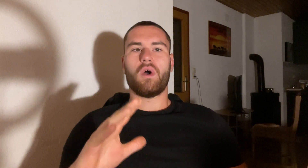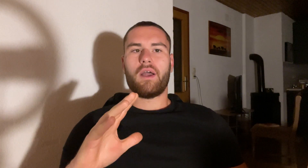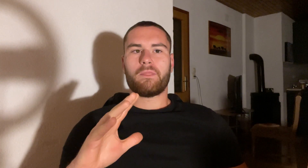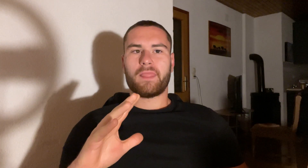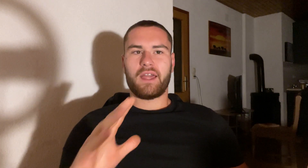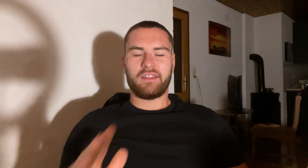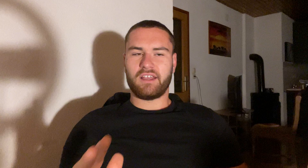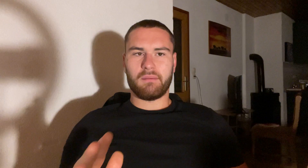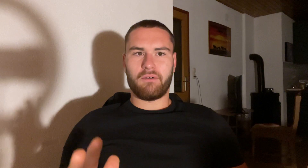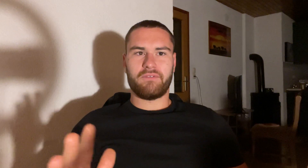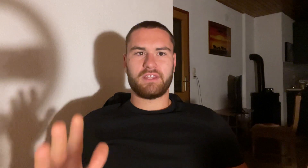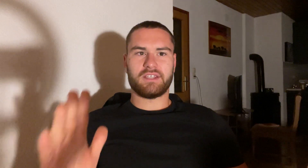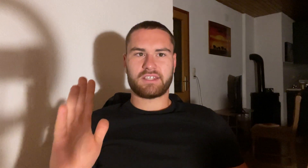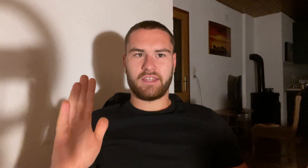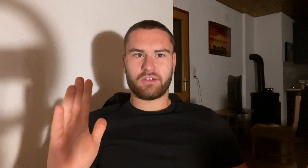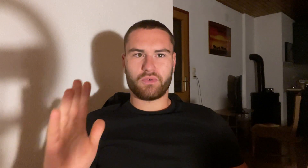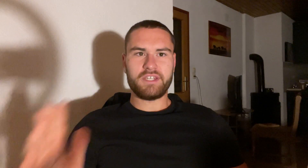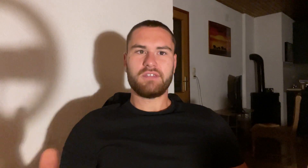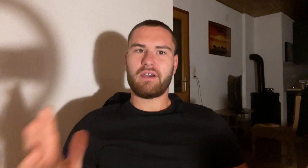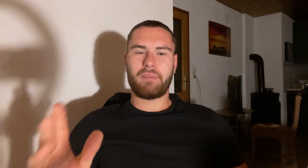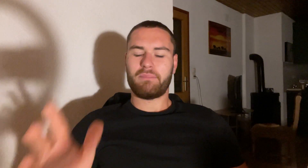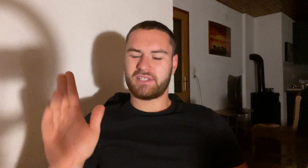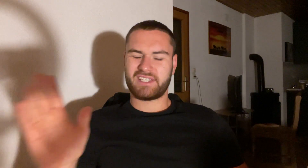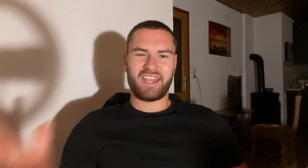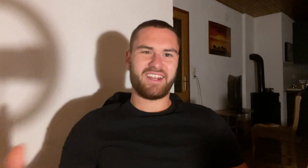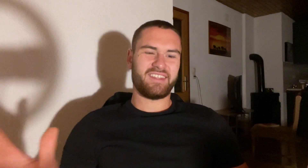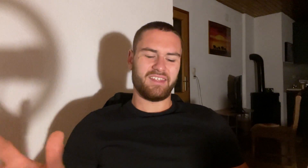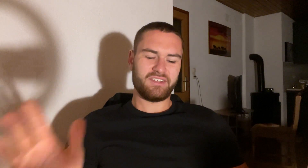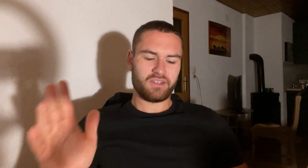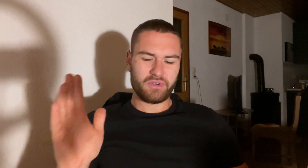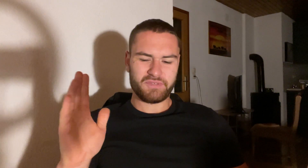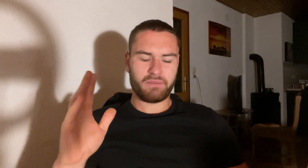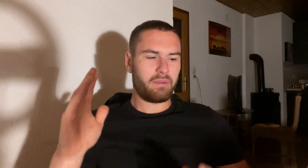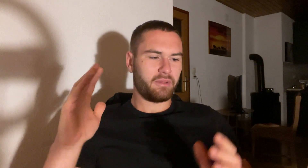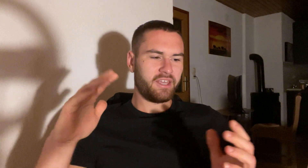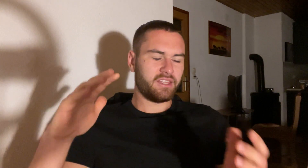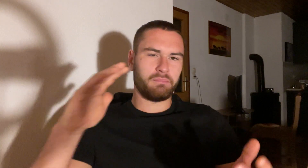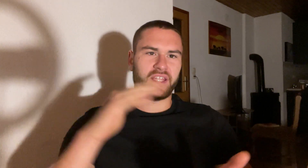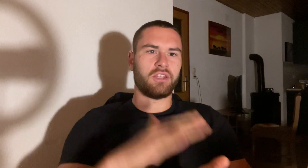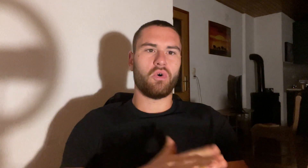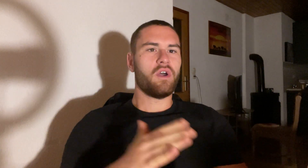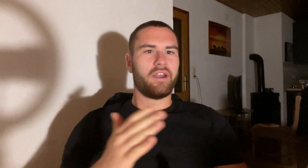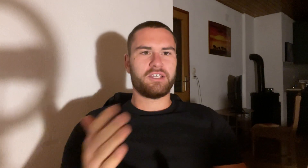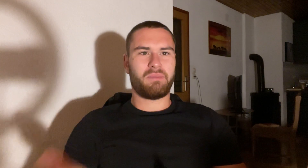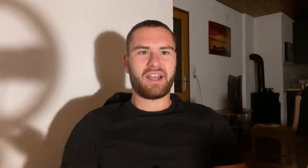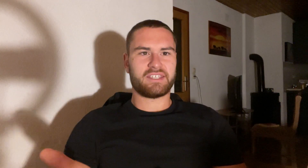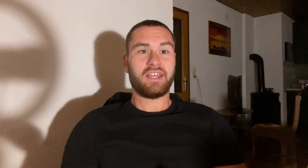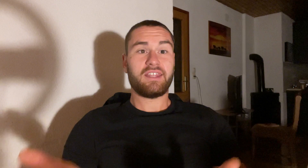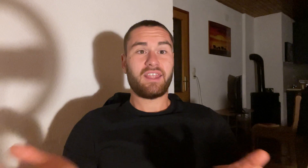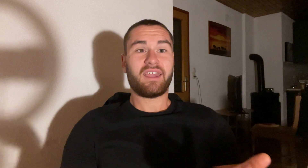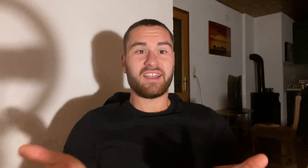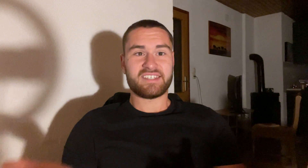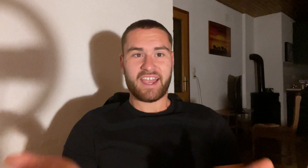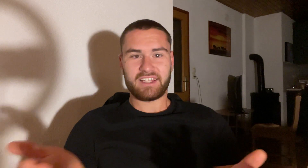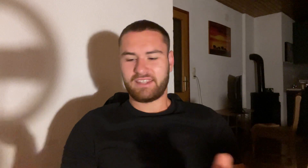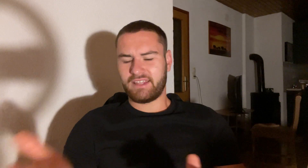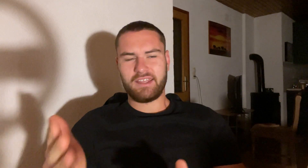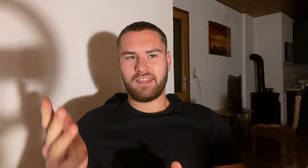anything about fitness, and the reason why people stagnate, the reason why people hit the plateau, is because they think exactly that, they think